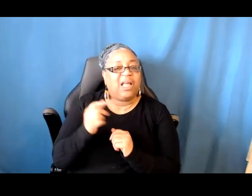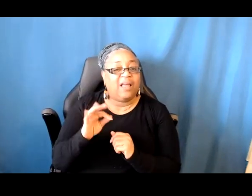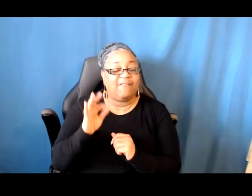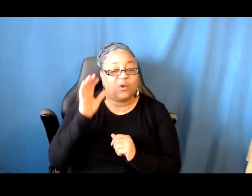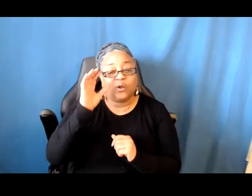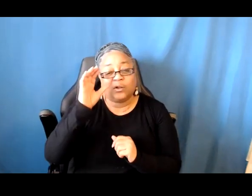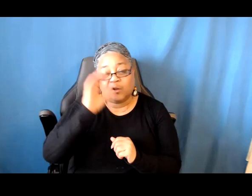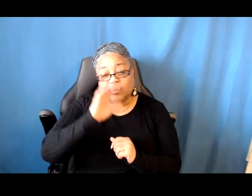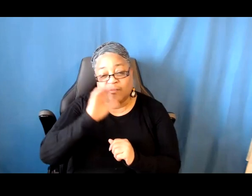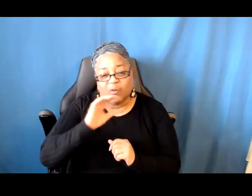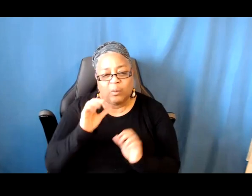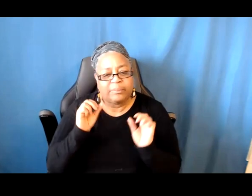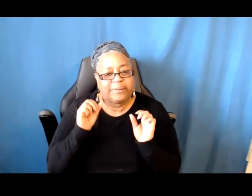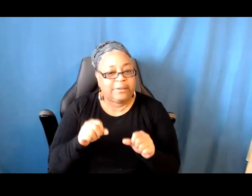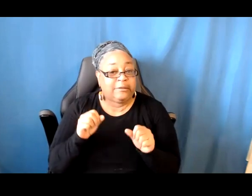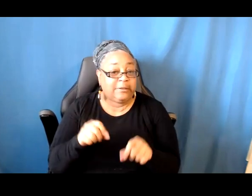Okay.